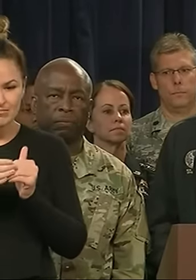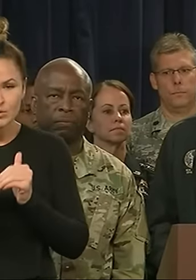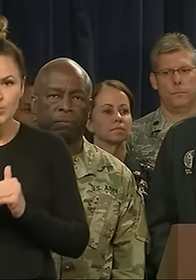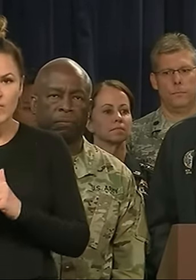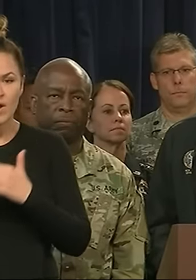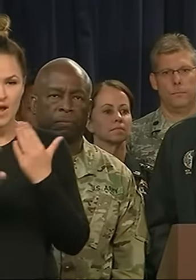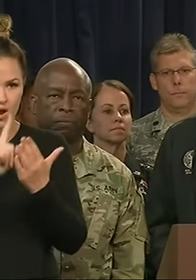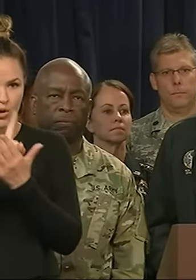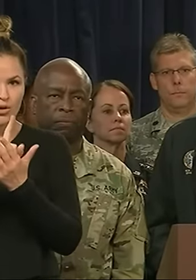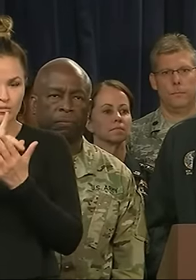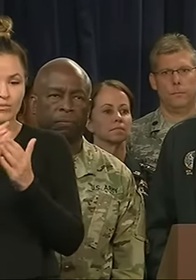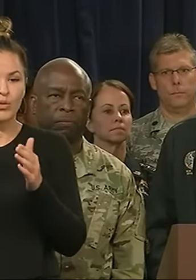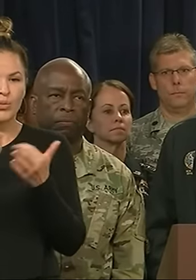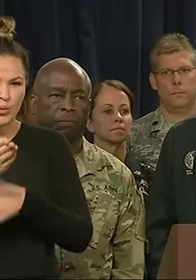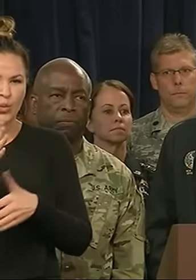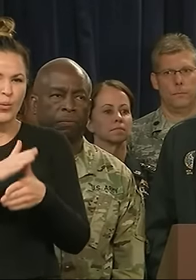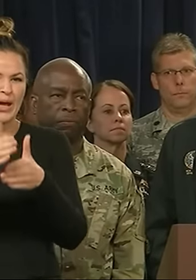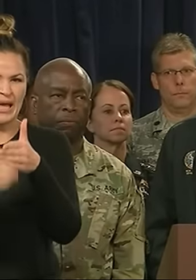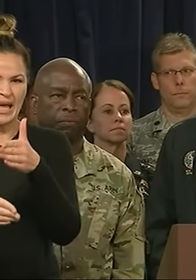and last through the weekend.